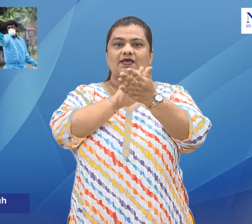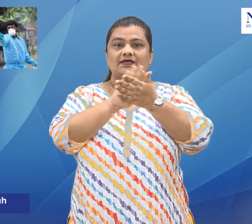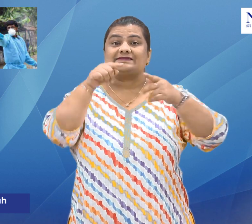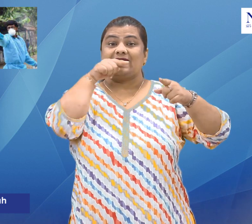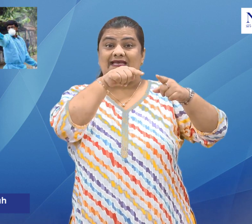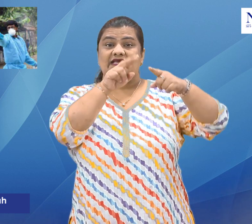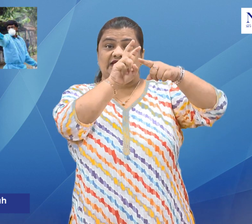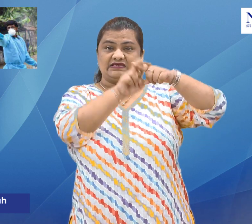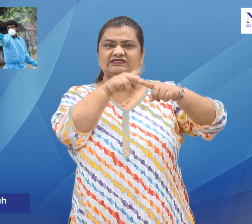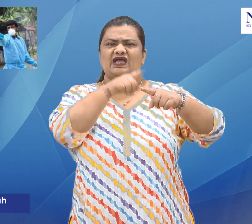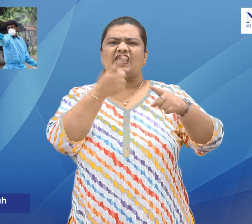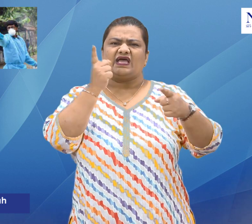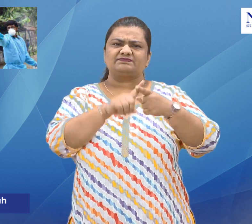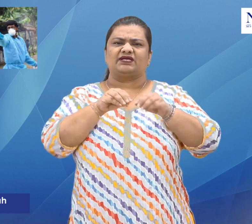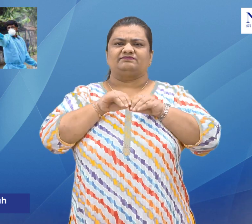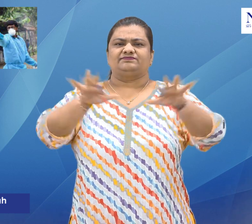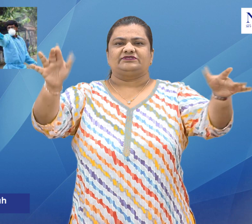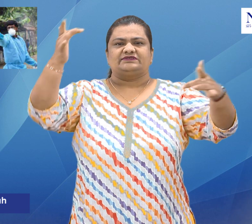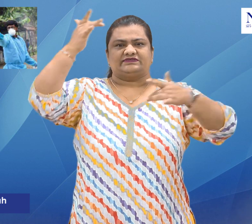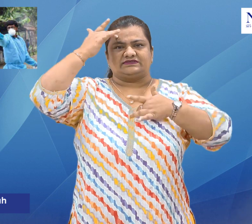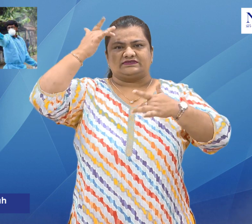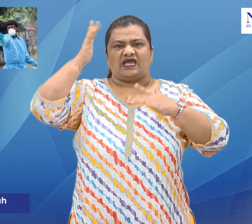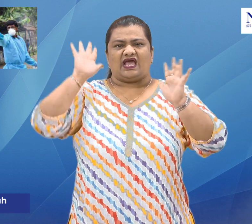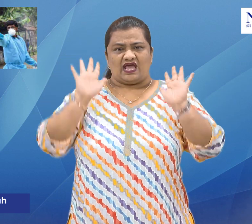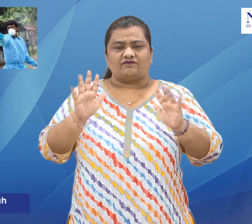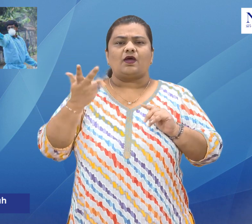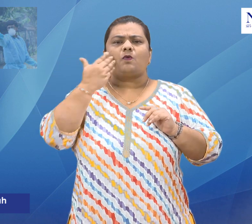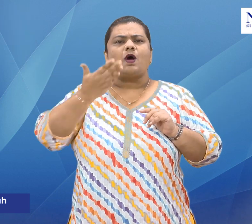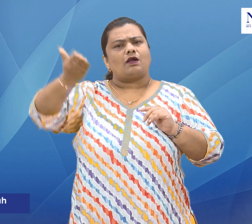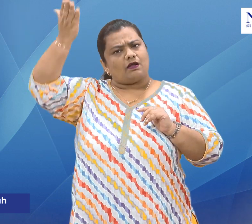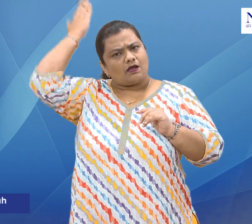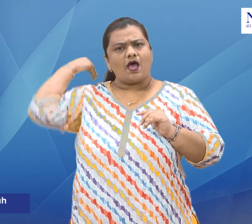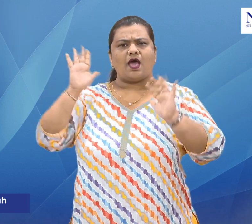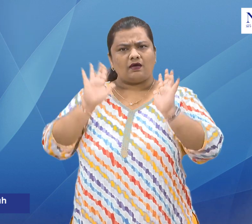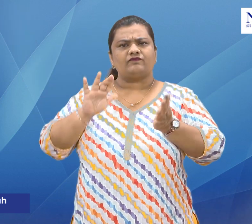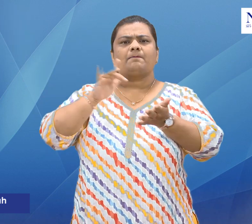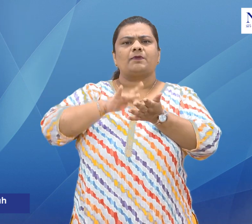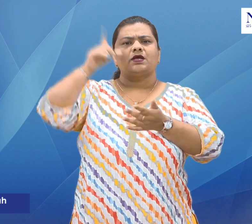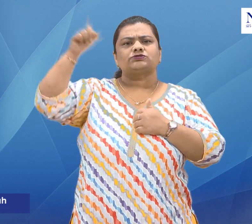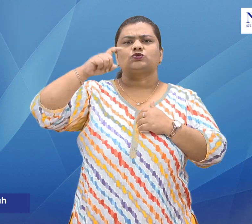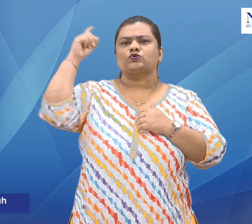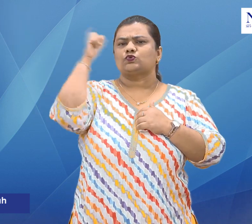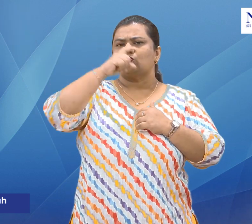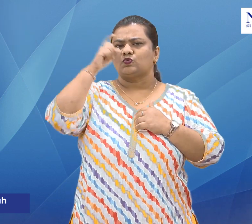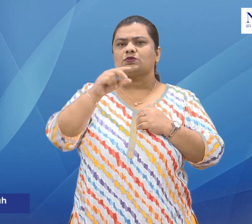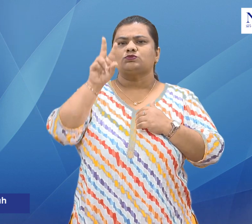outbreaks, the first one in 2018 in Korykod, a long case again in 2019 in Inakulam